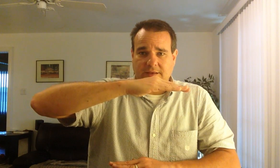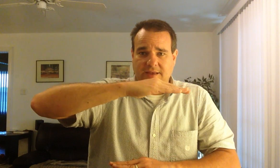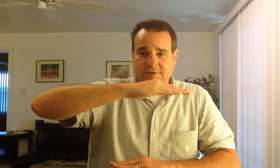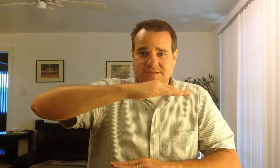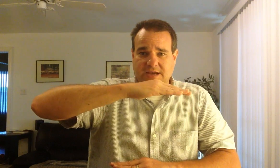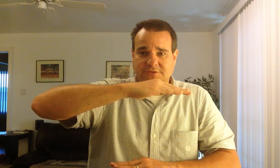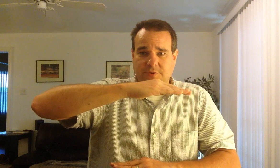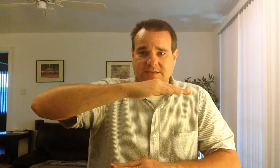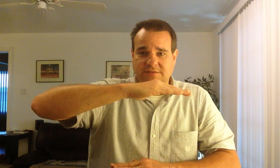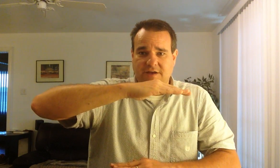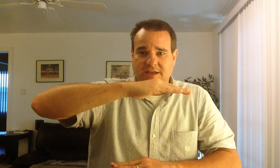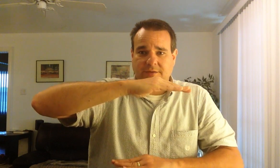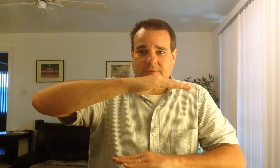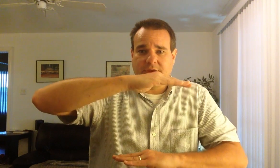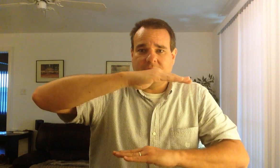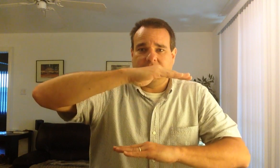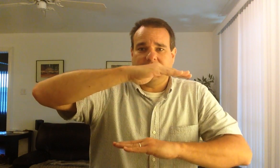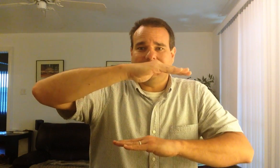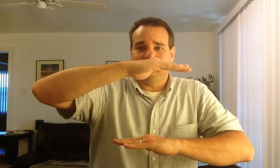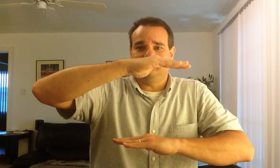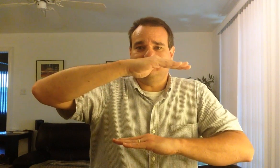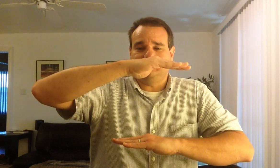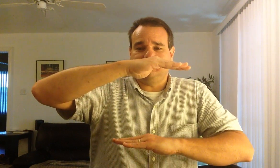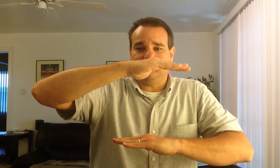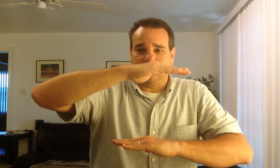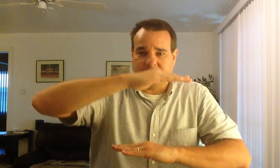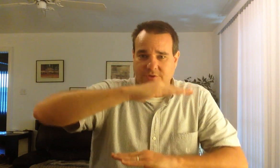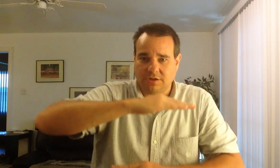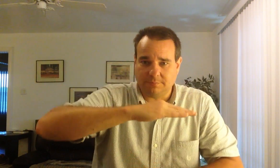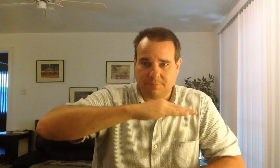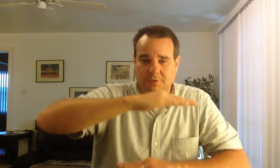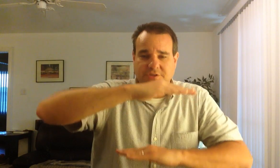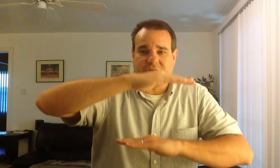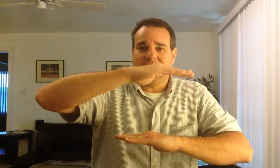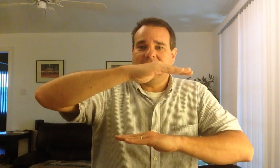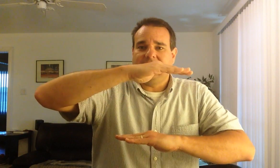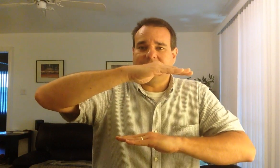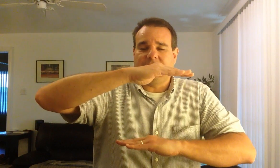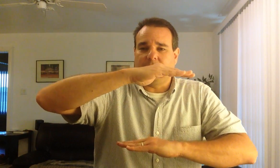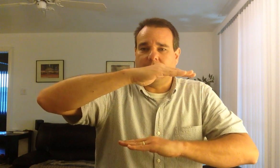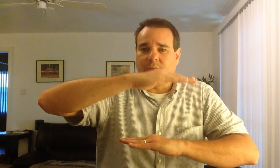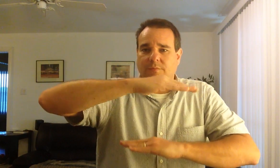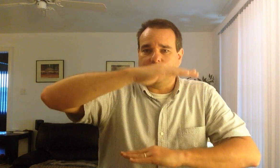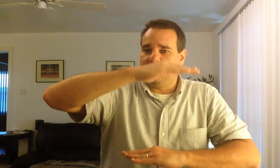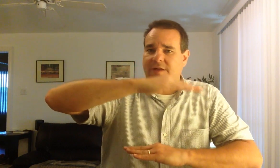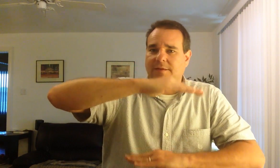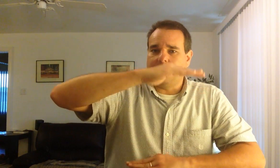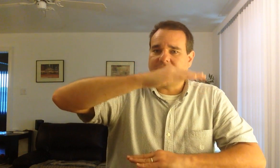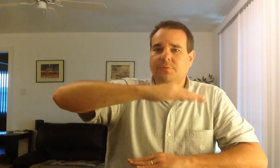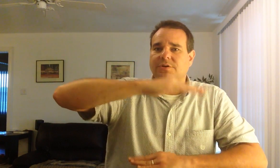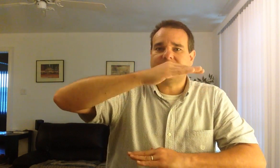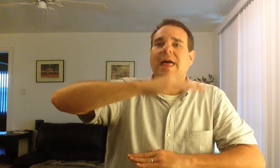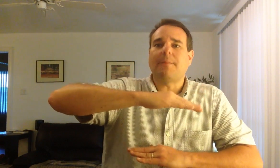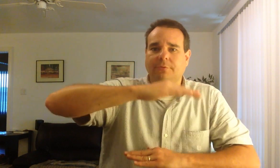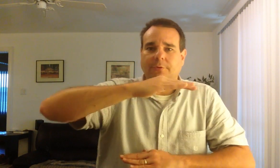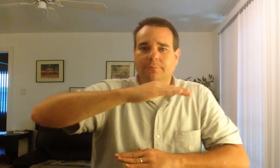If we decide to raise the volume, you know, it's all in proportion, we've got much more slop room,